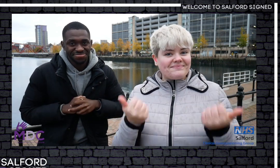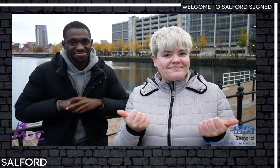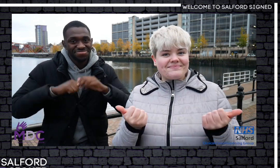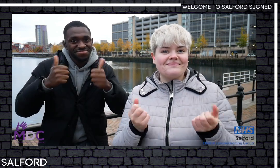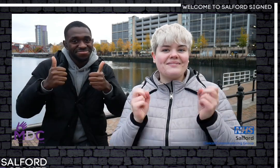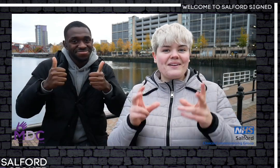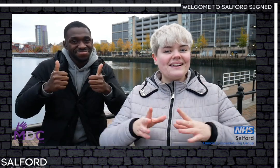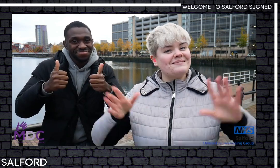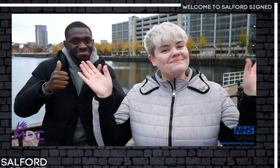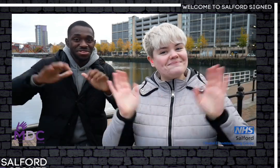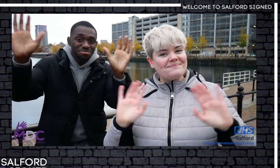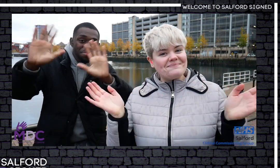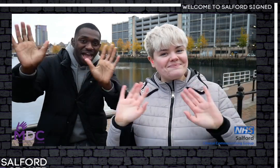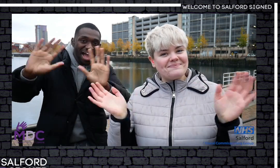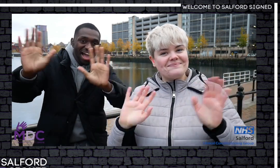okay, bye now!